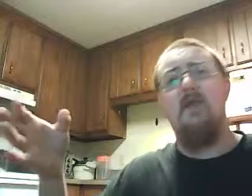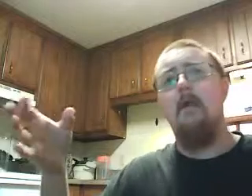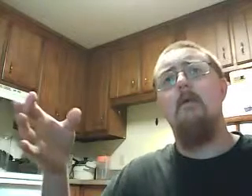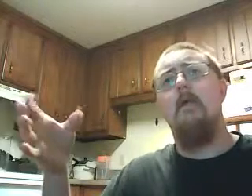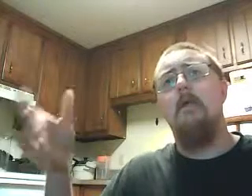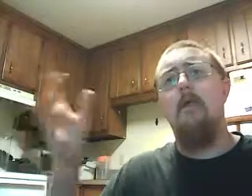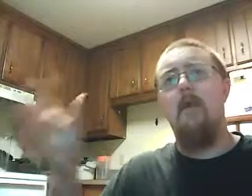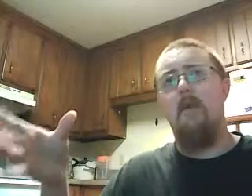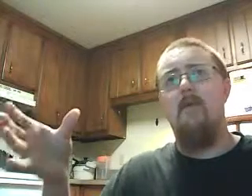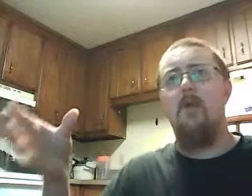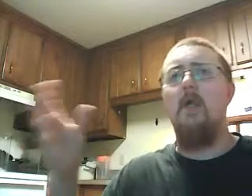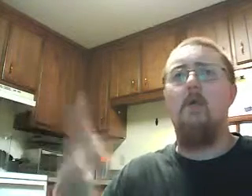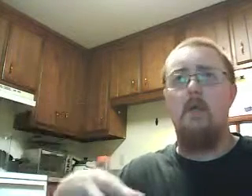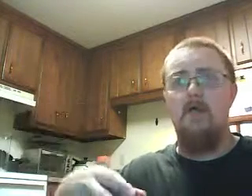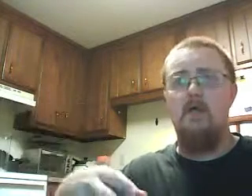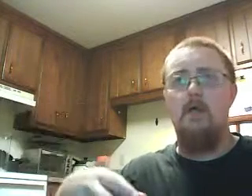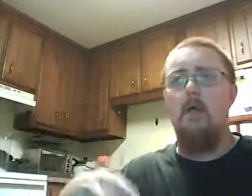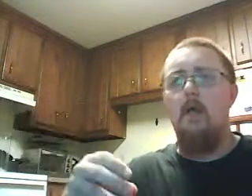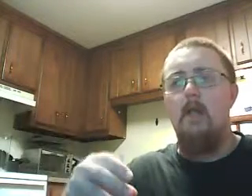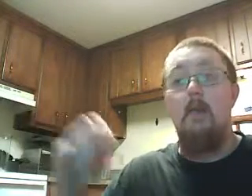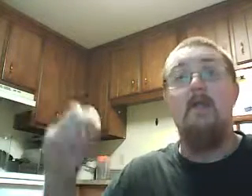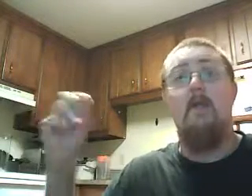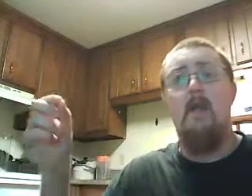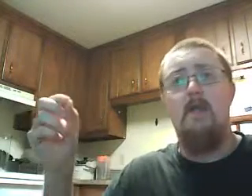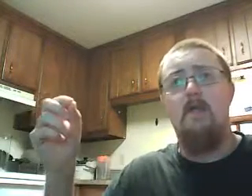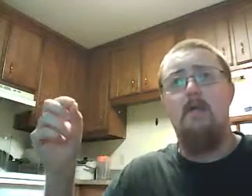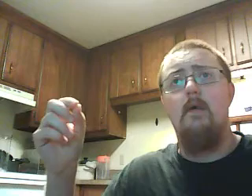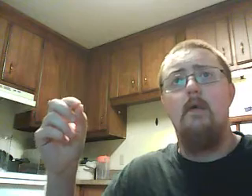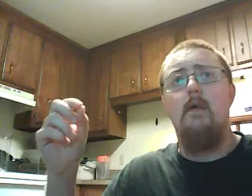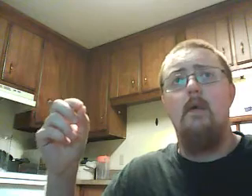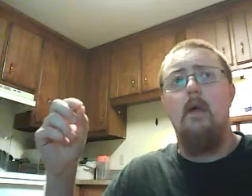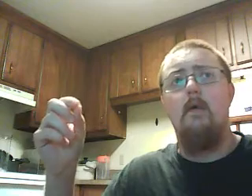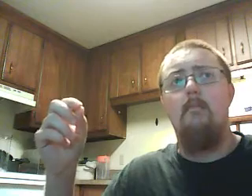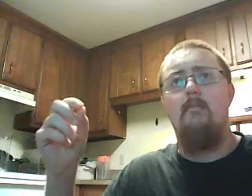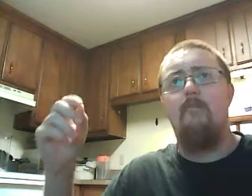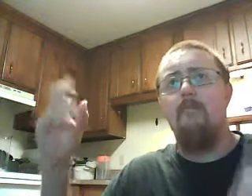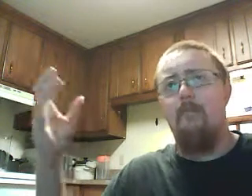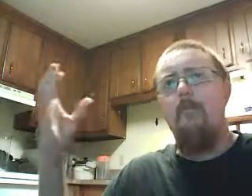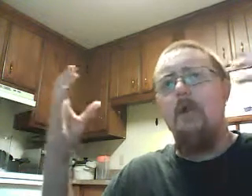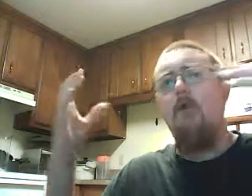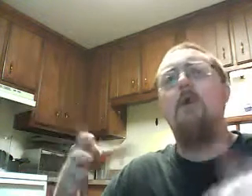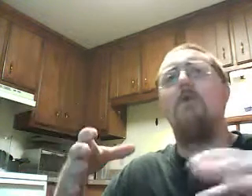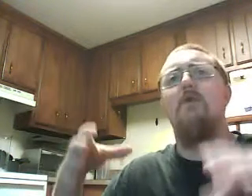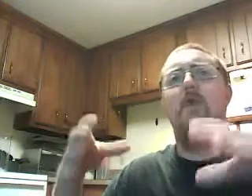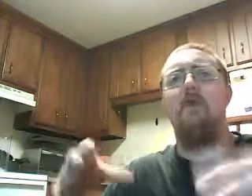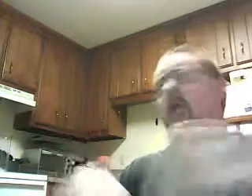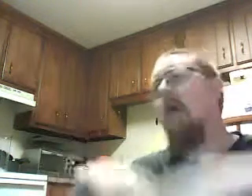list to you, you get rid of it, you get credits. Now with these credits, you can use those credits to get